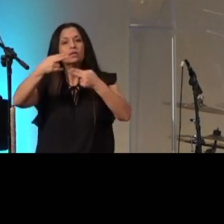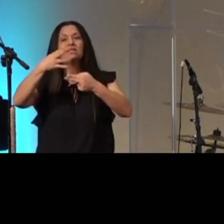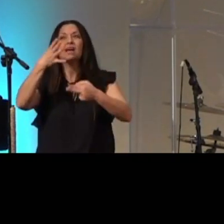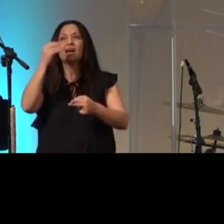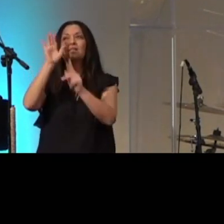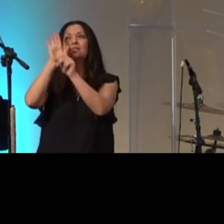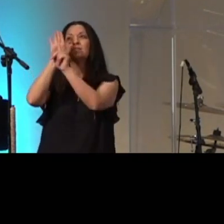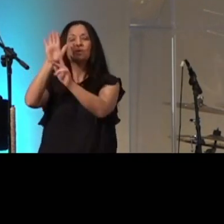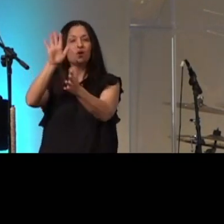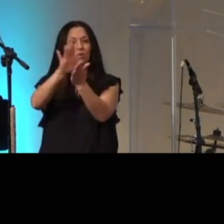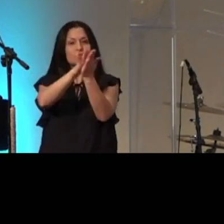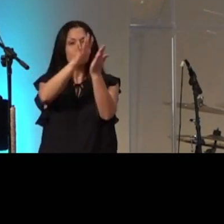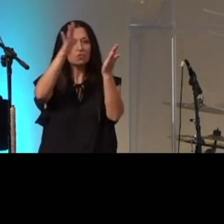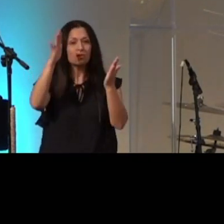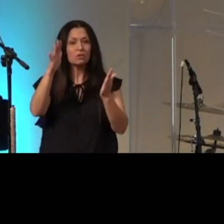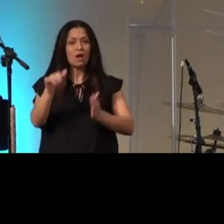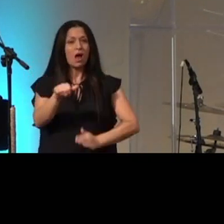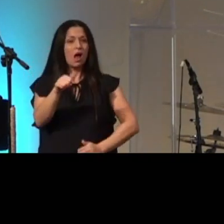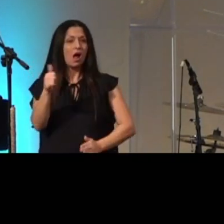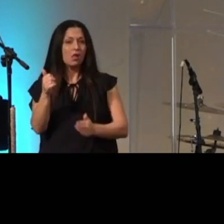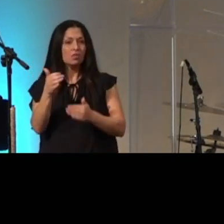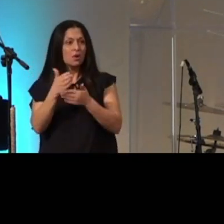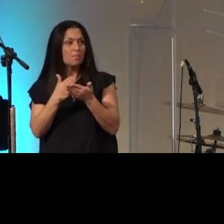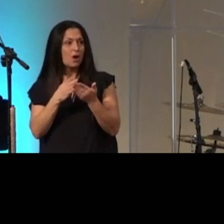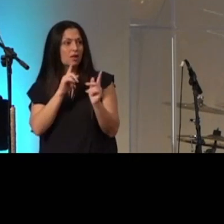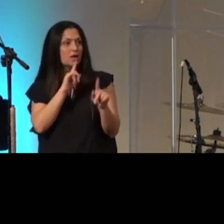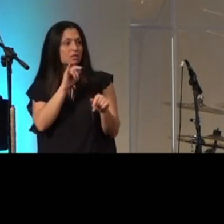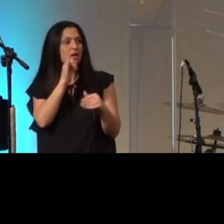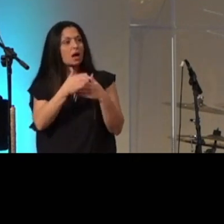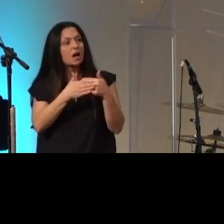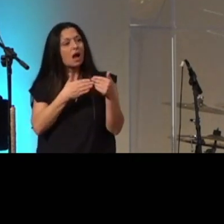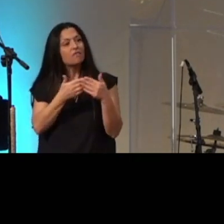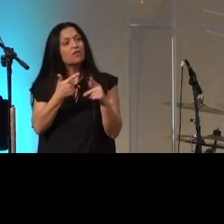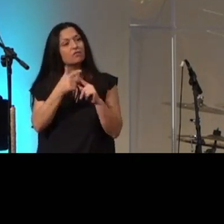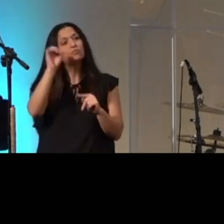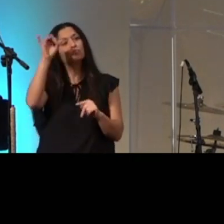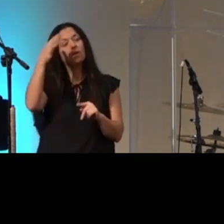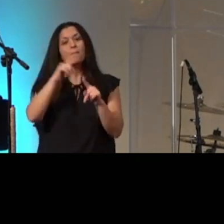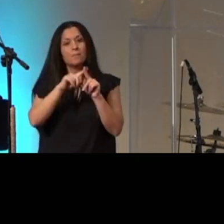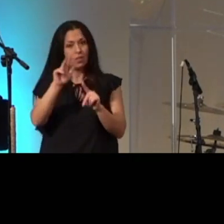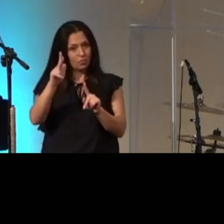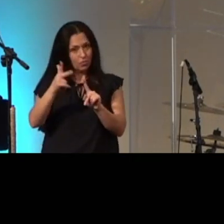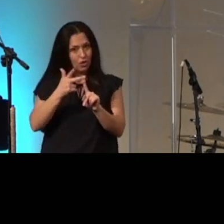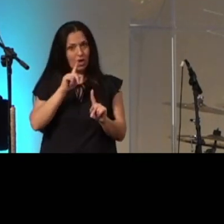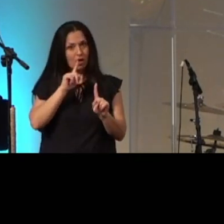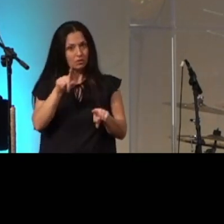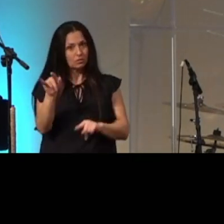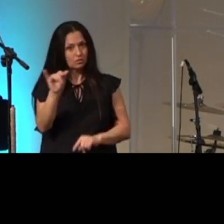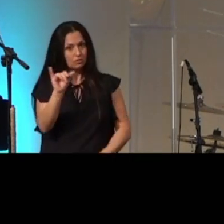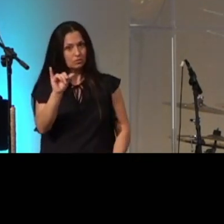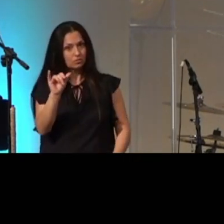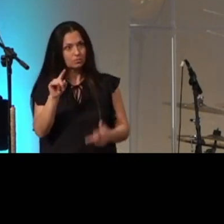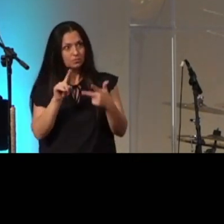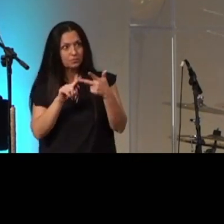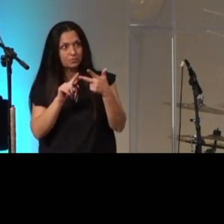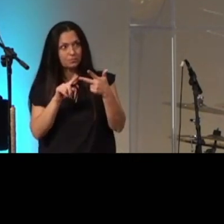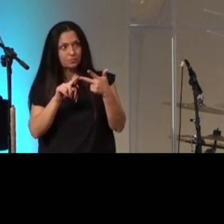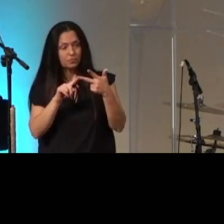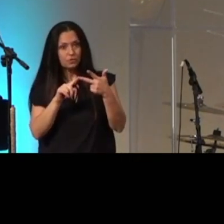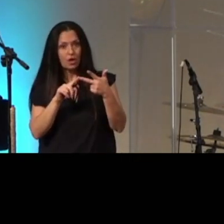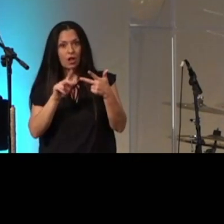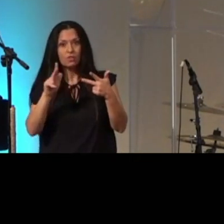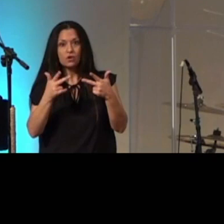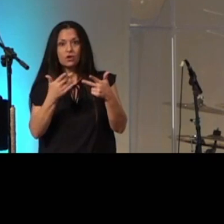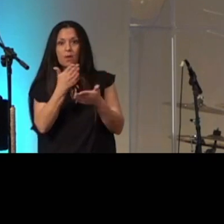the other part of the answer is we're comforted by his grace but there's a third answer as well and the third part of what it means to